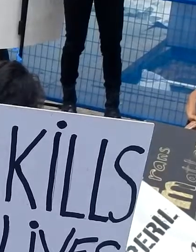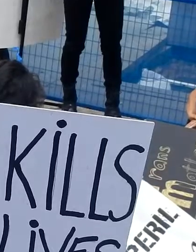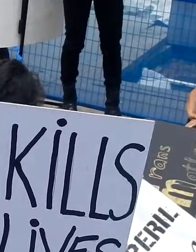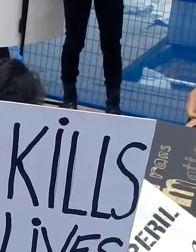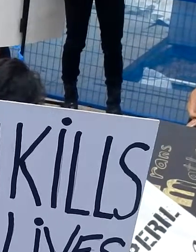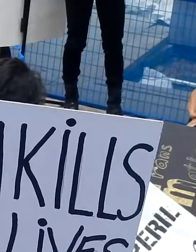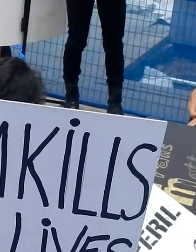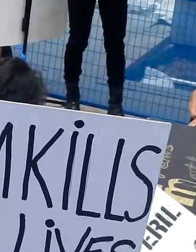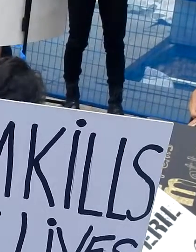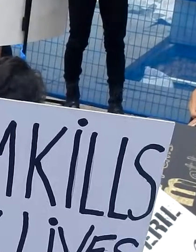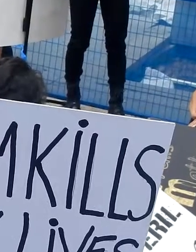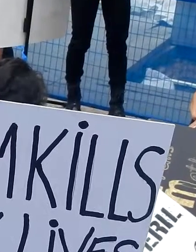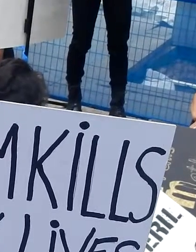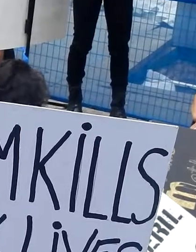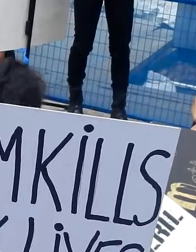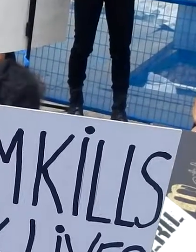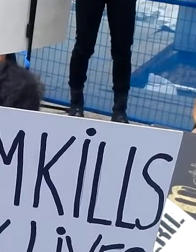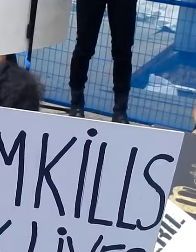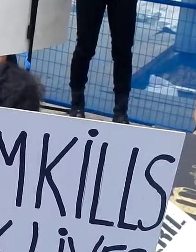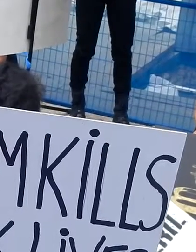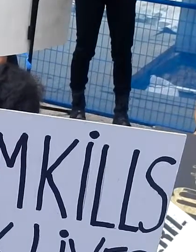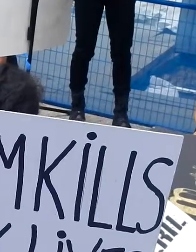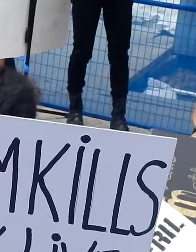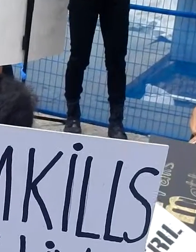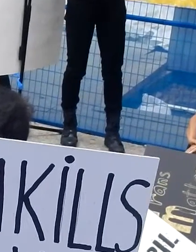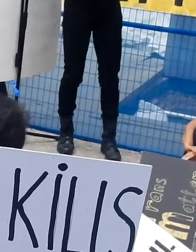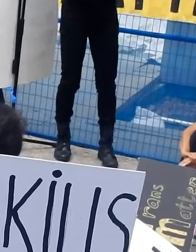are we thinking?